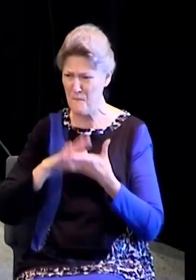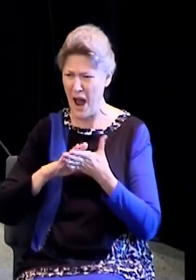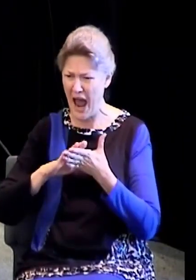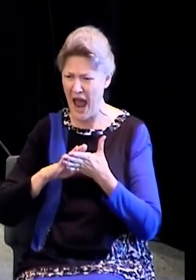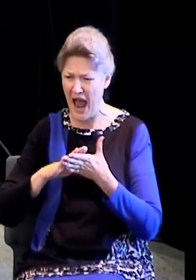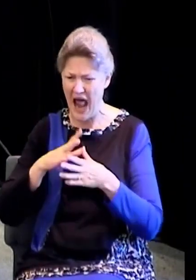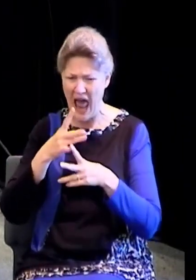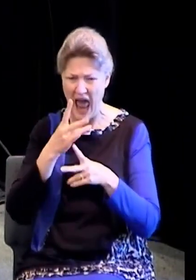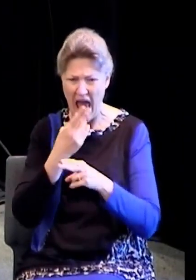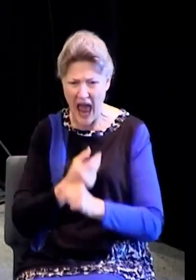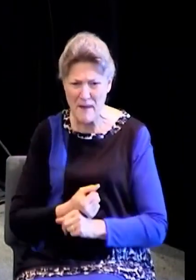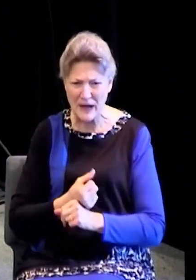All right, we'll stop there.